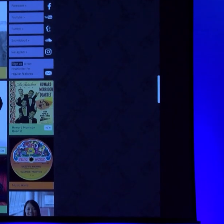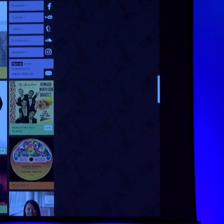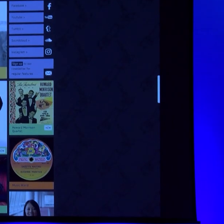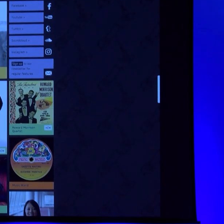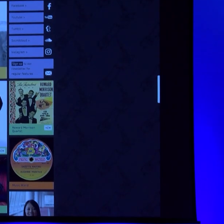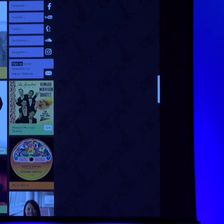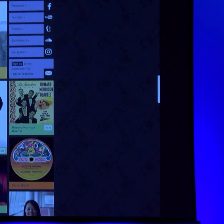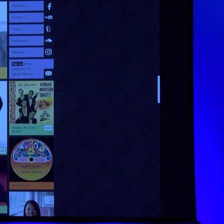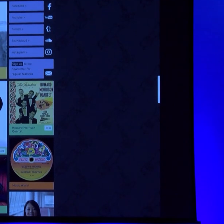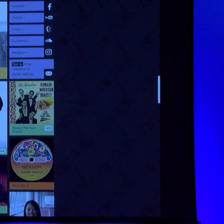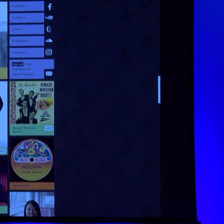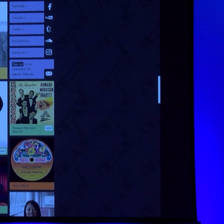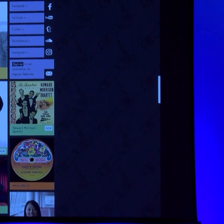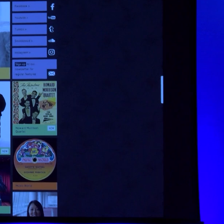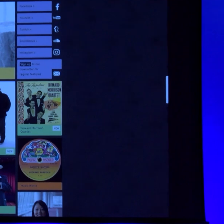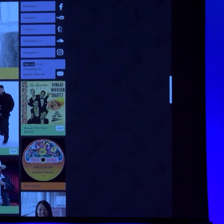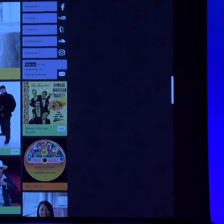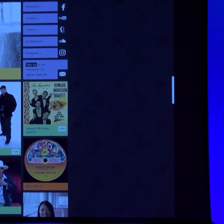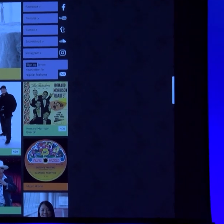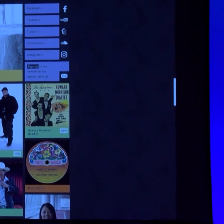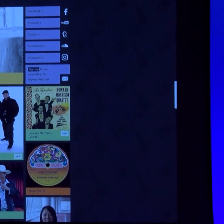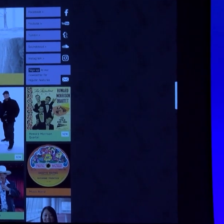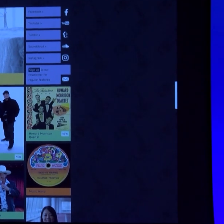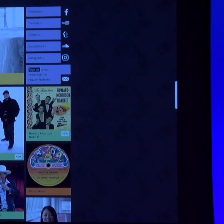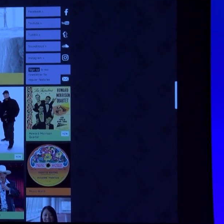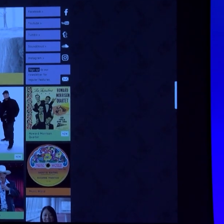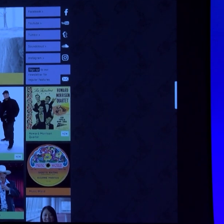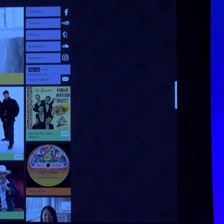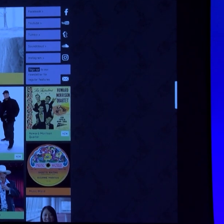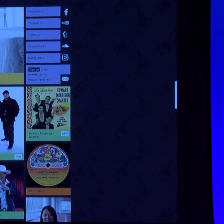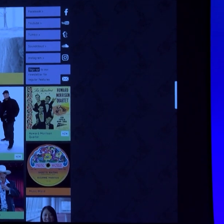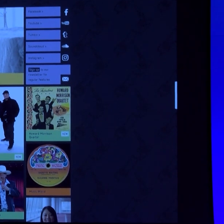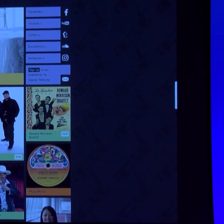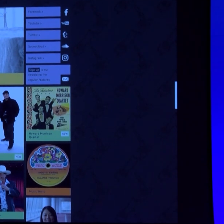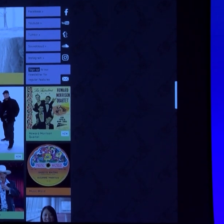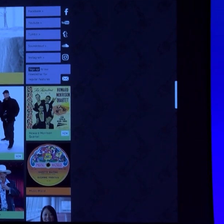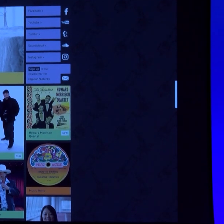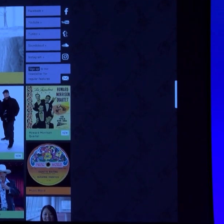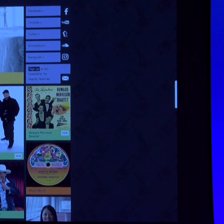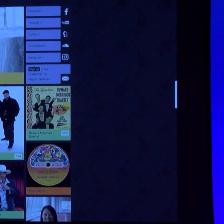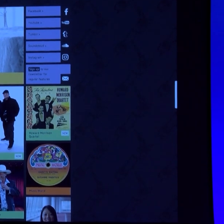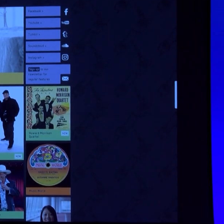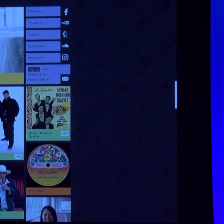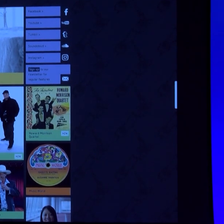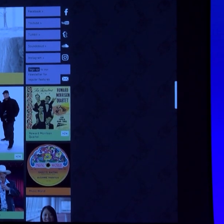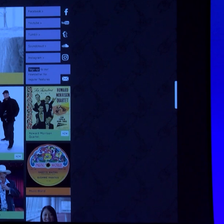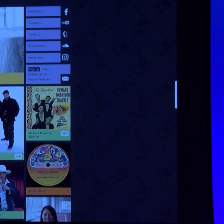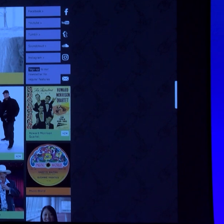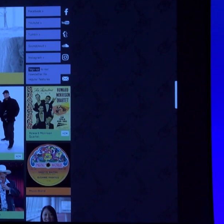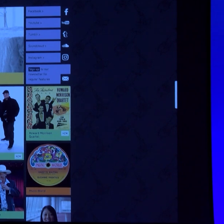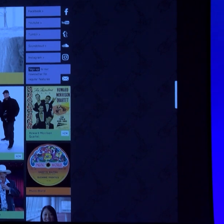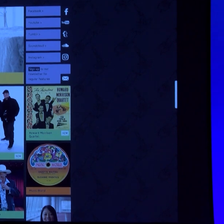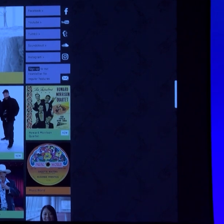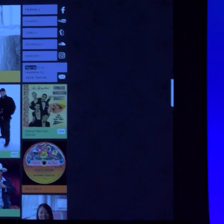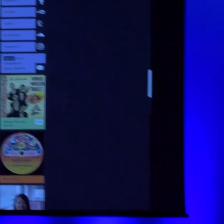At the same time it was difficult to automatically identify what is a New Zealand artist within Discogs. There was some